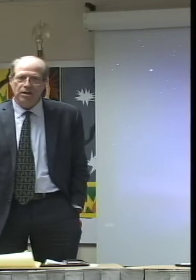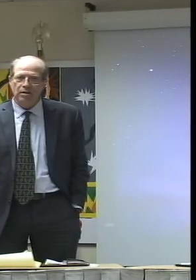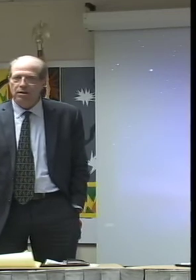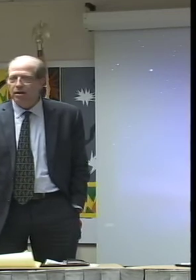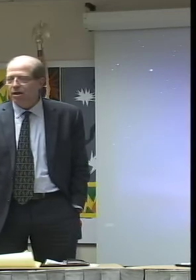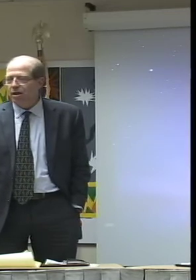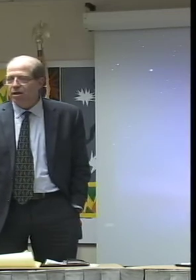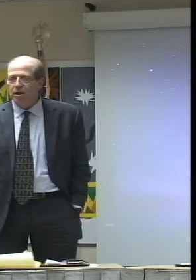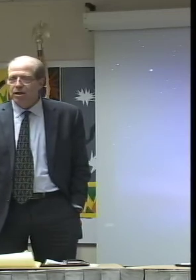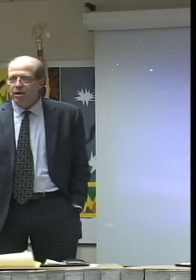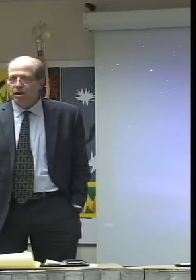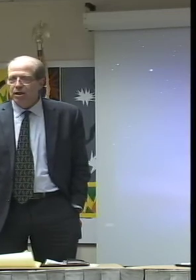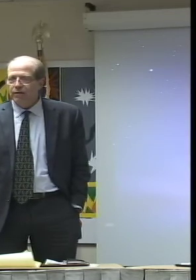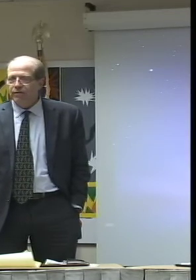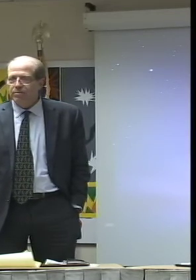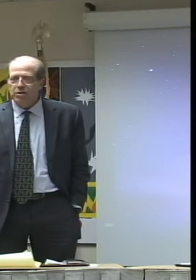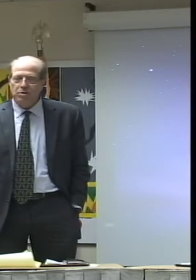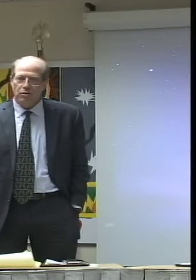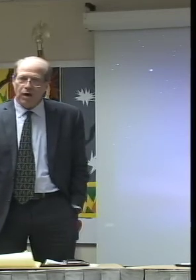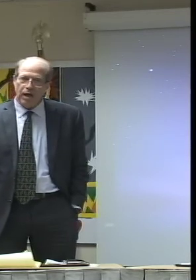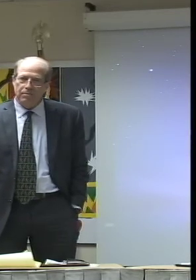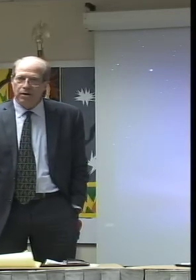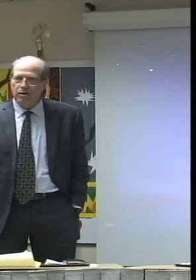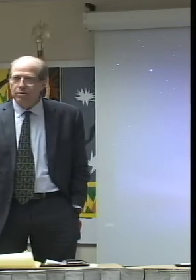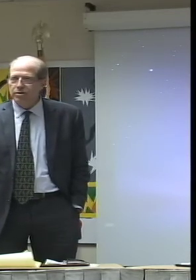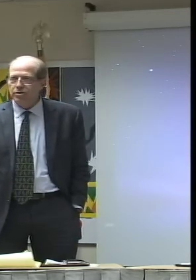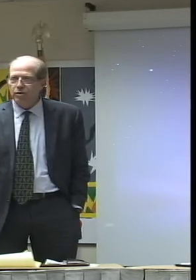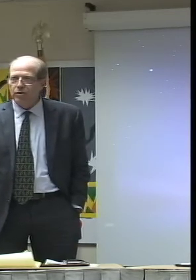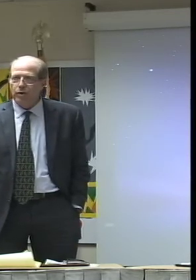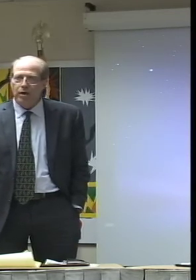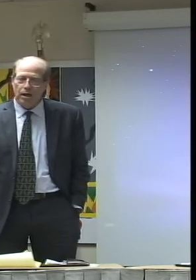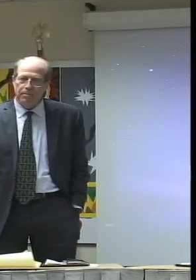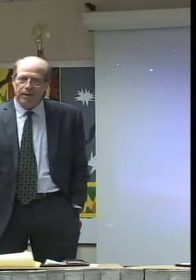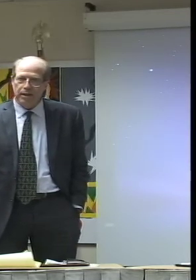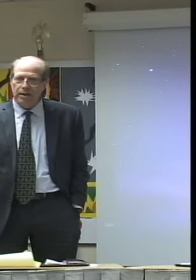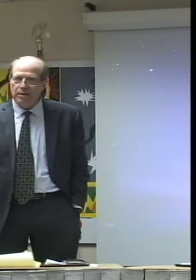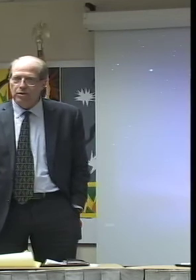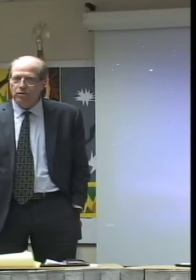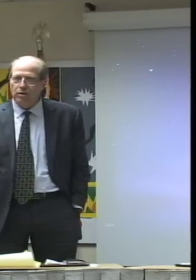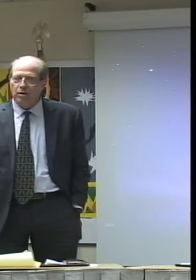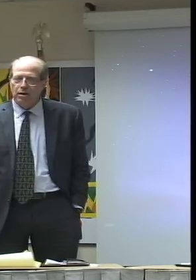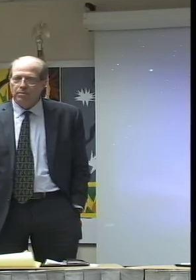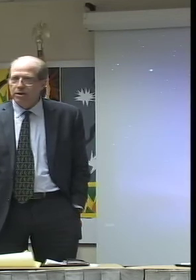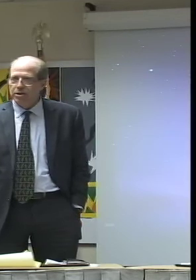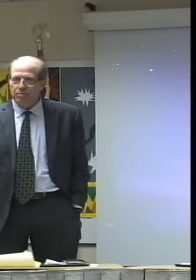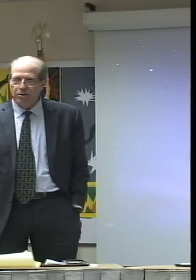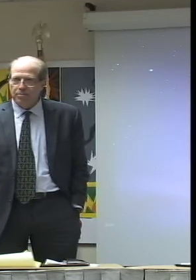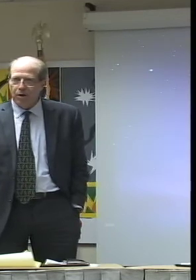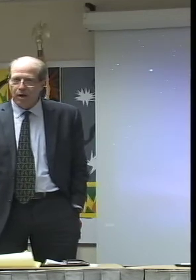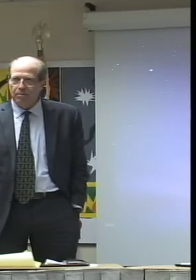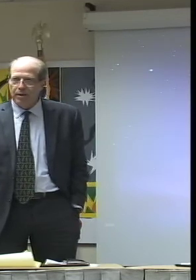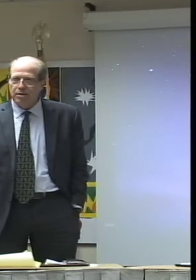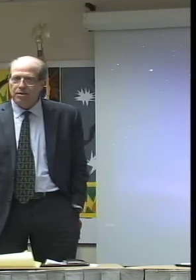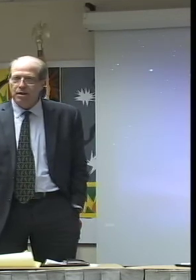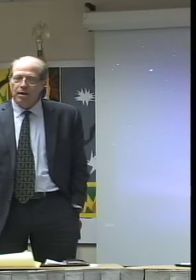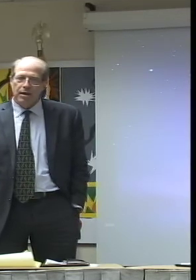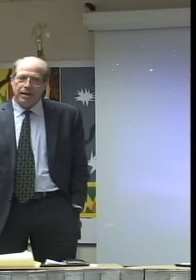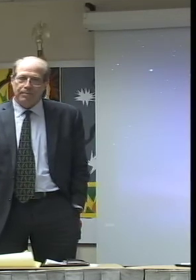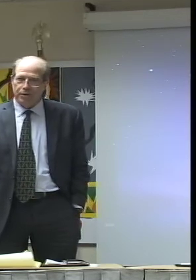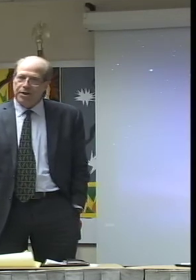from subscribers or companies or municipal departments